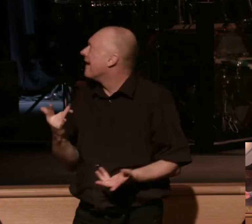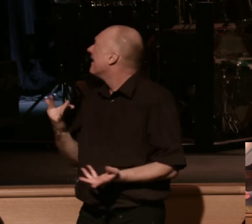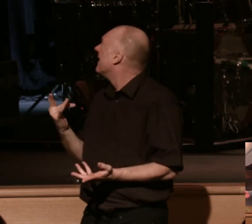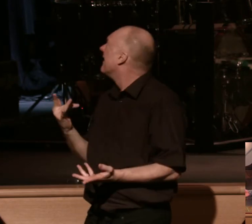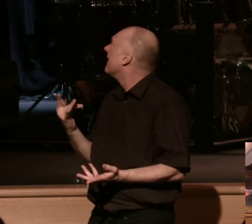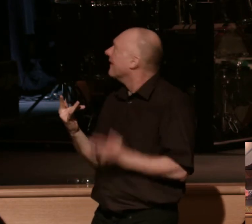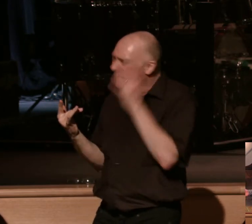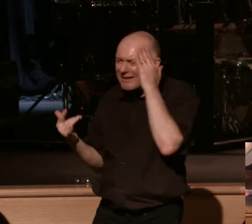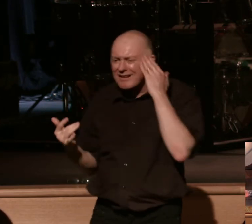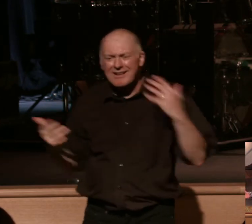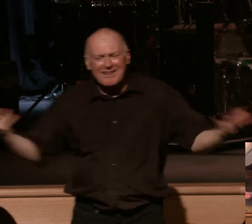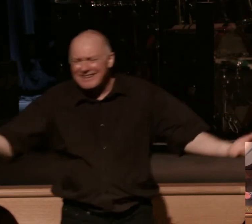it's just a tent.